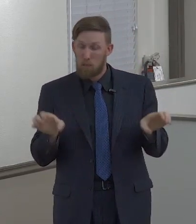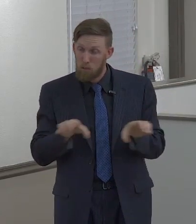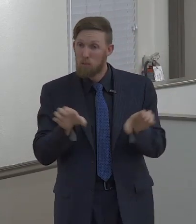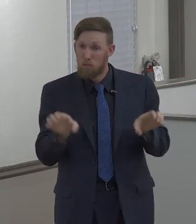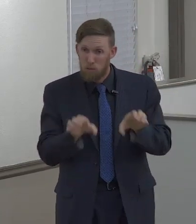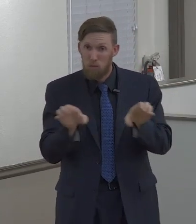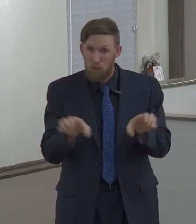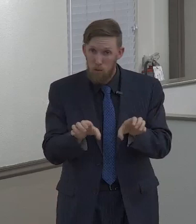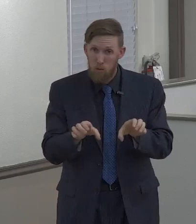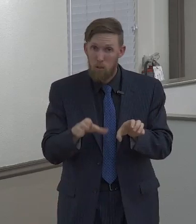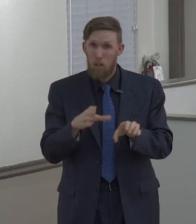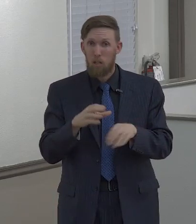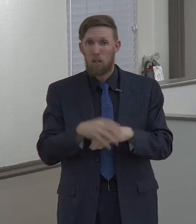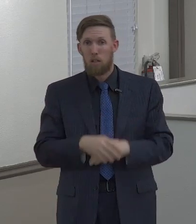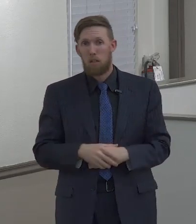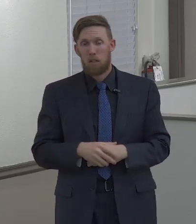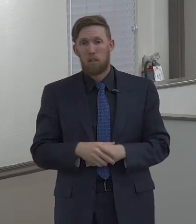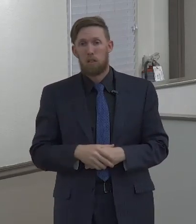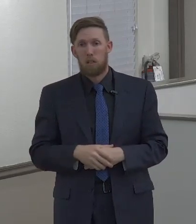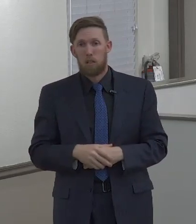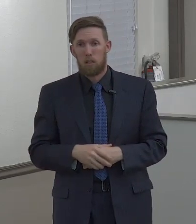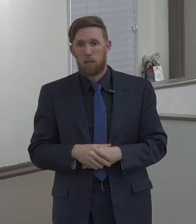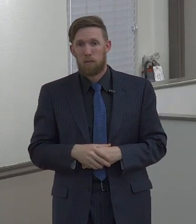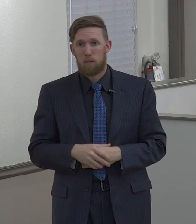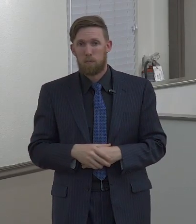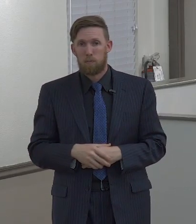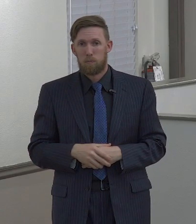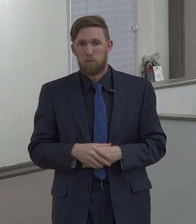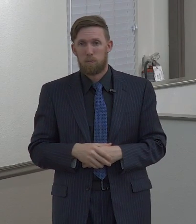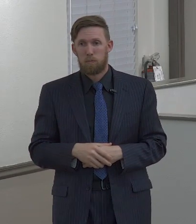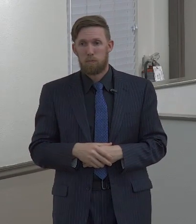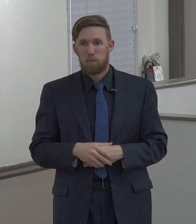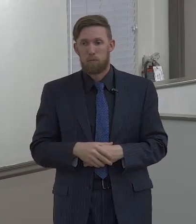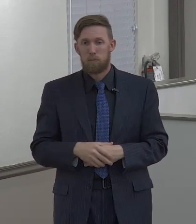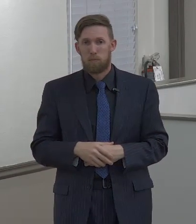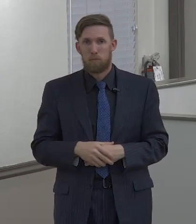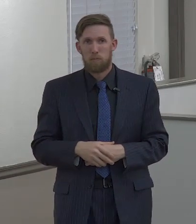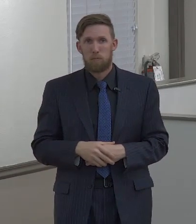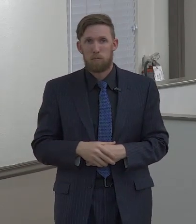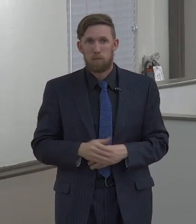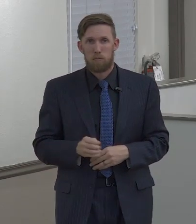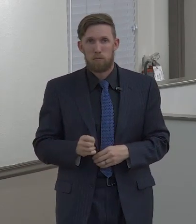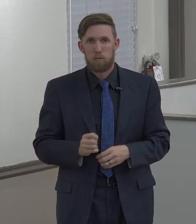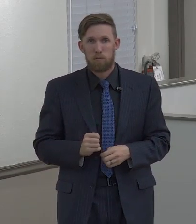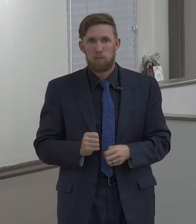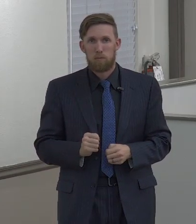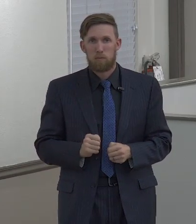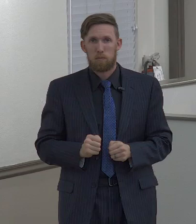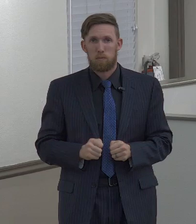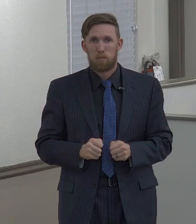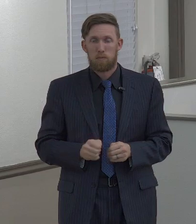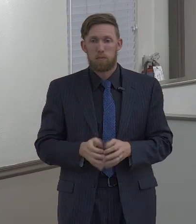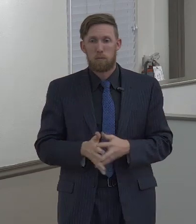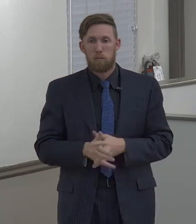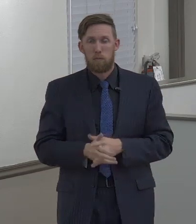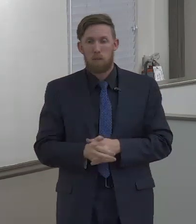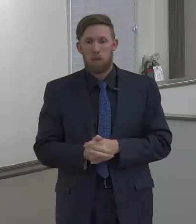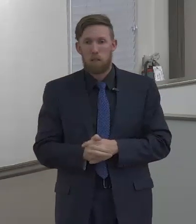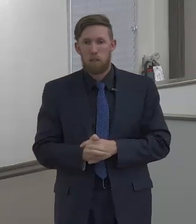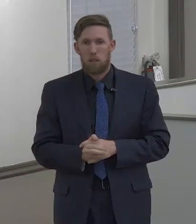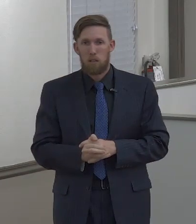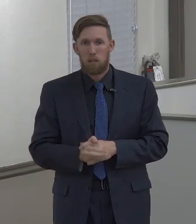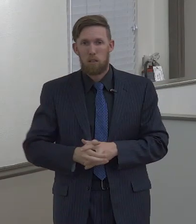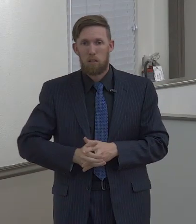and physically live, but be caught up in all of these sins, all of the sins that we're going to talk about here in a minute.